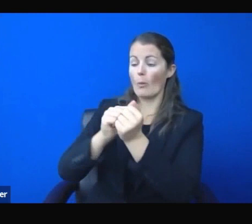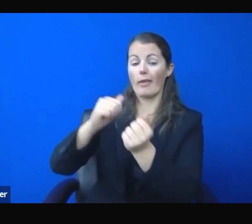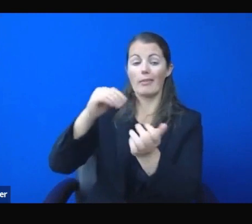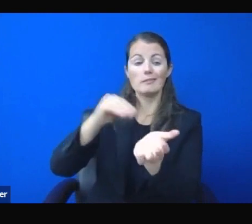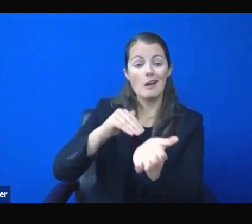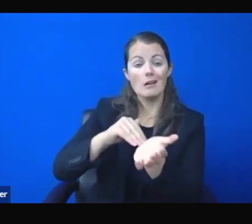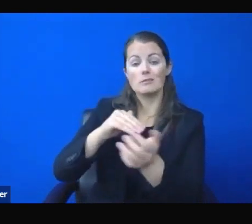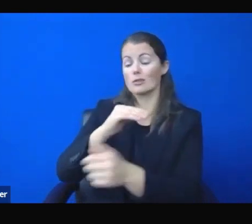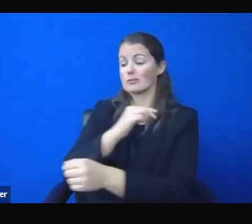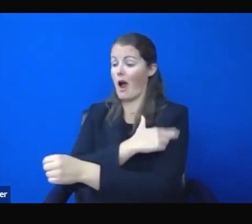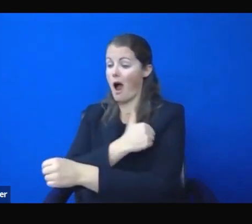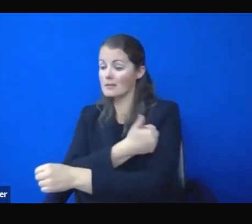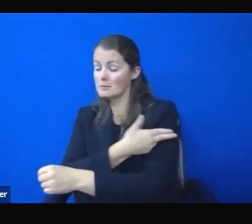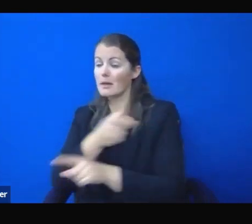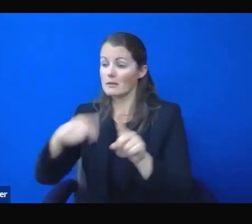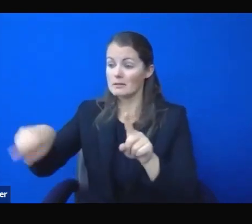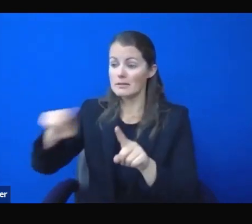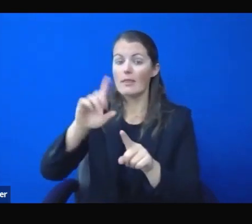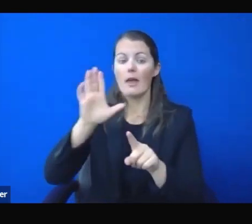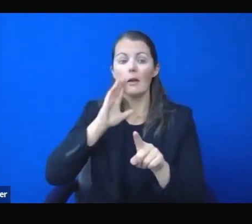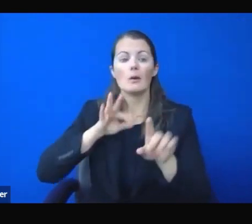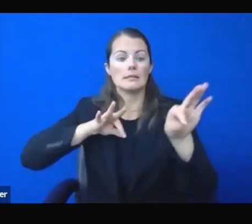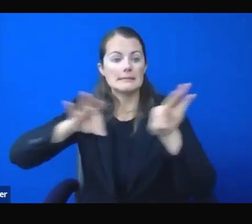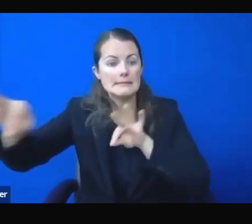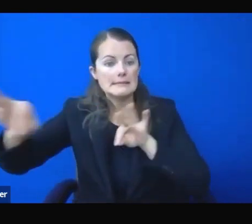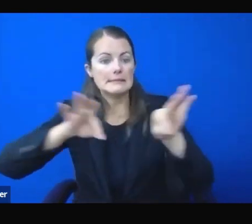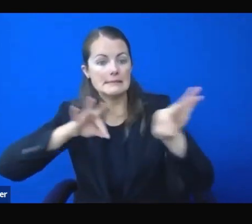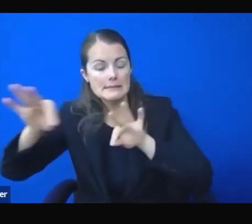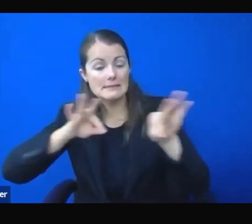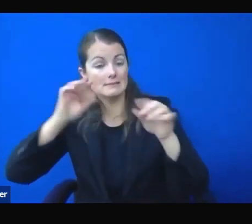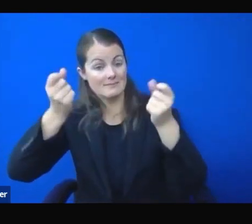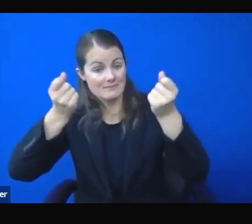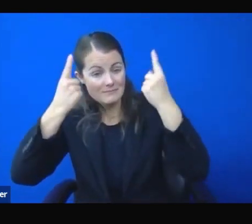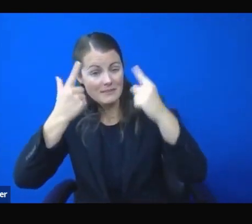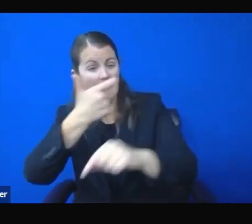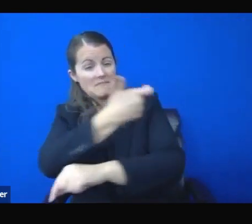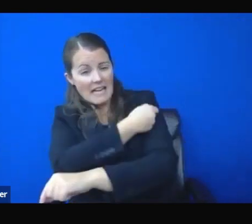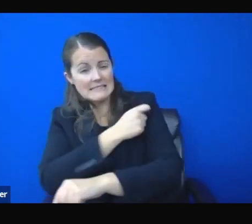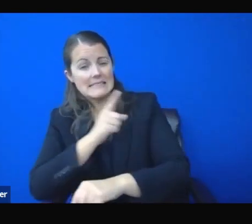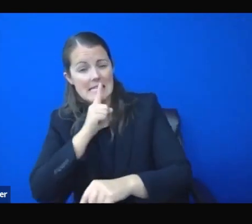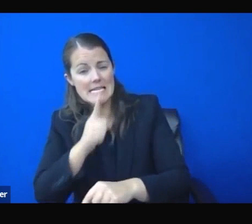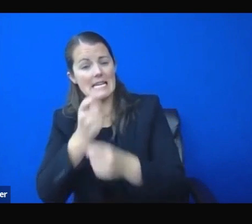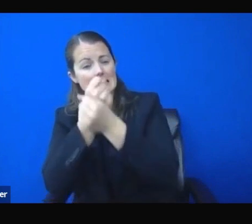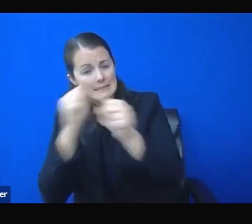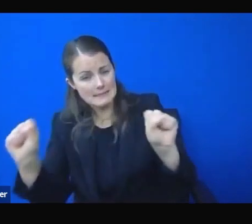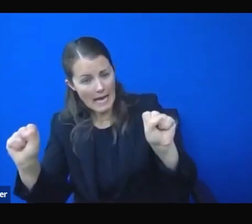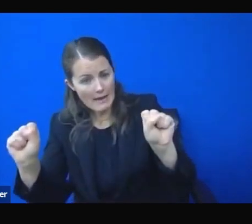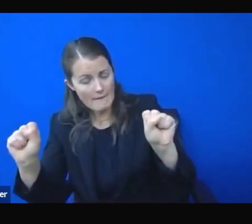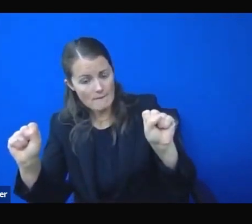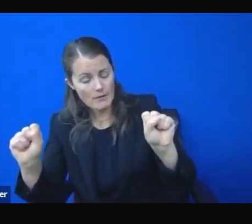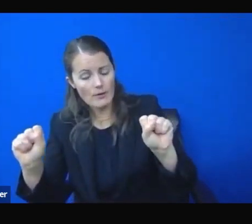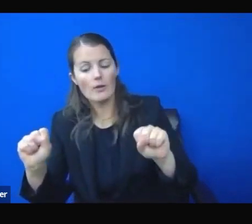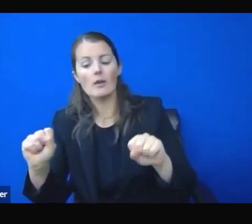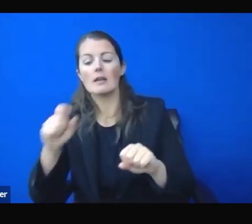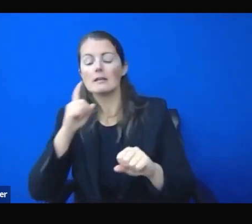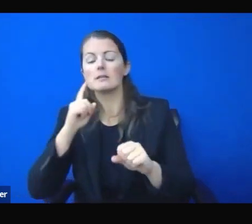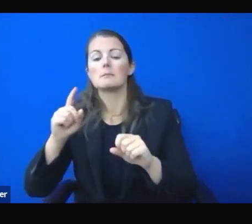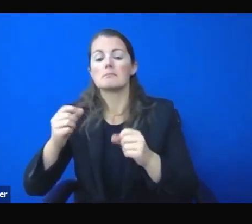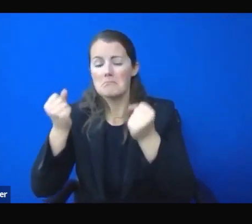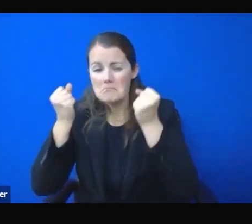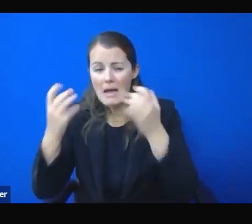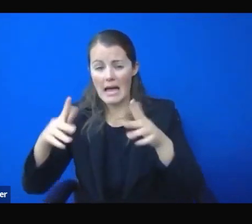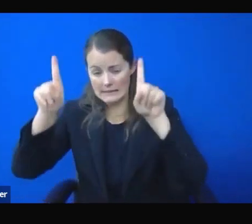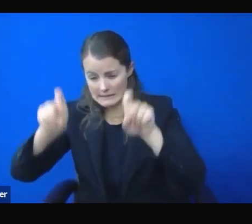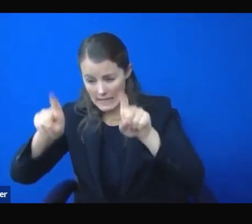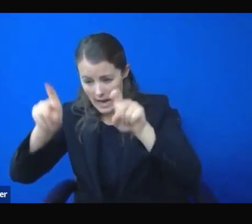just how safe this vaccine is. I mean, it's been thoroughly vetted. Our Western states have vetted it a second time. They've